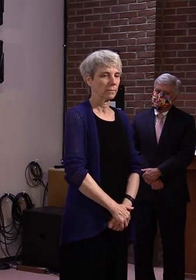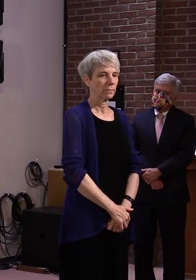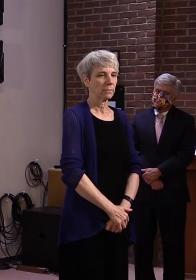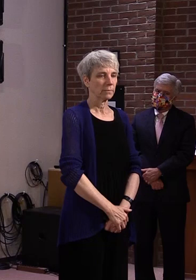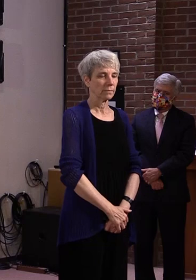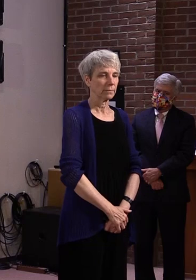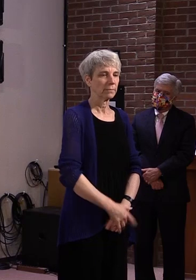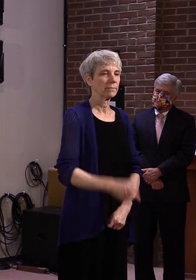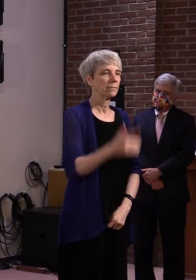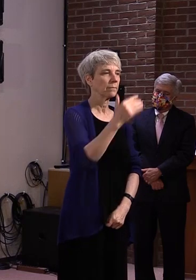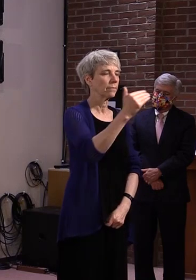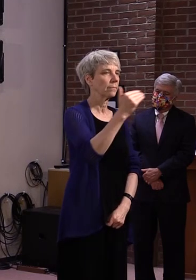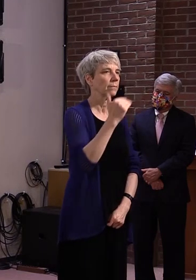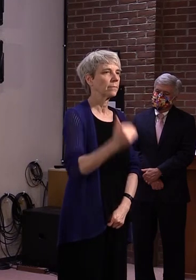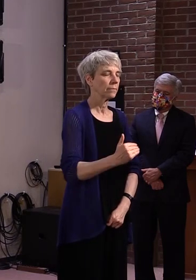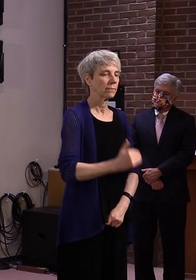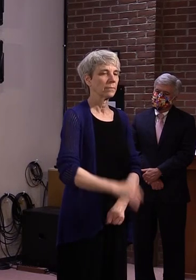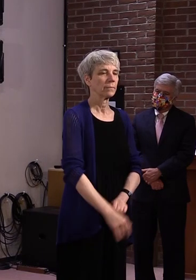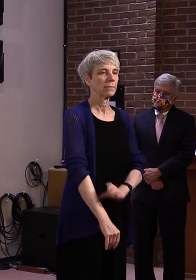Erin VT Digger.